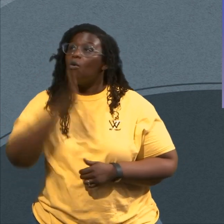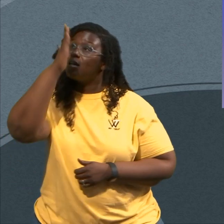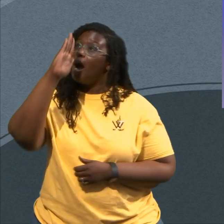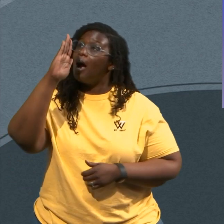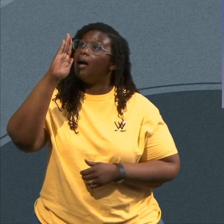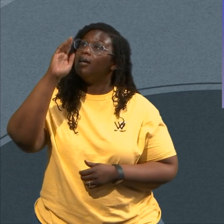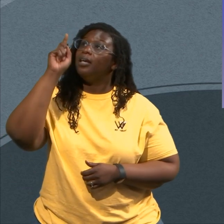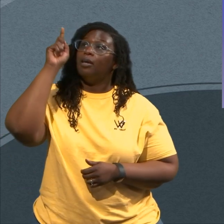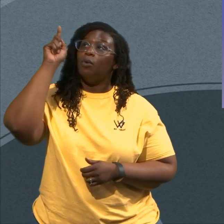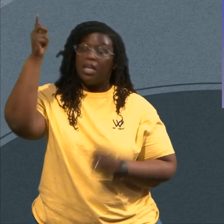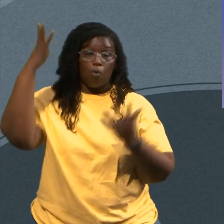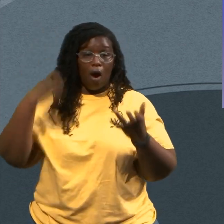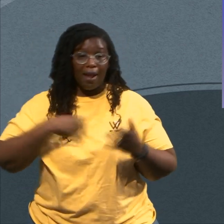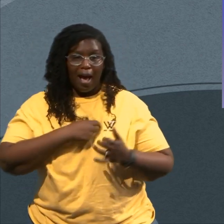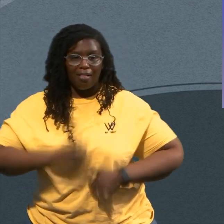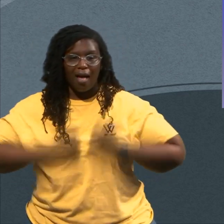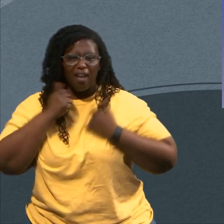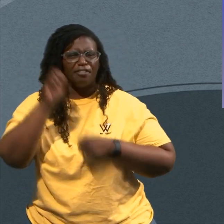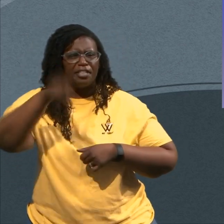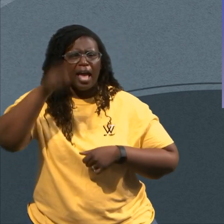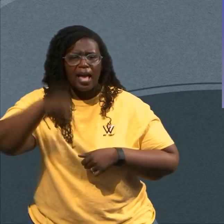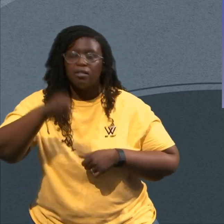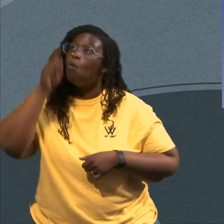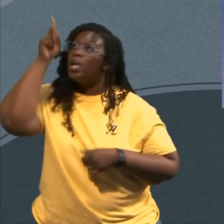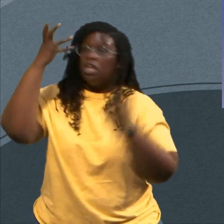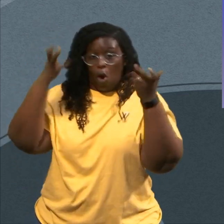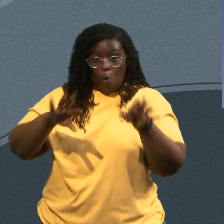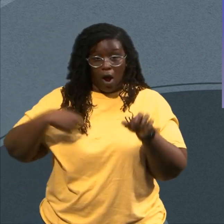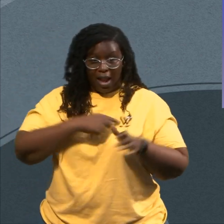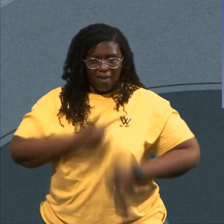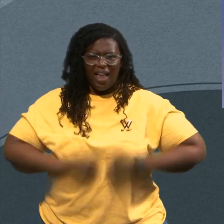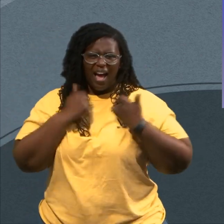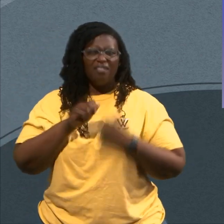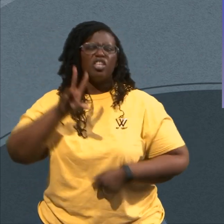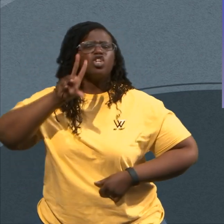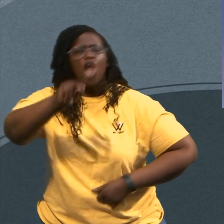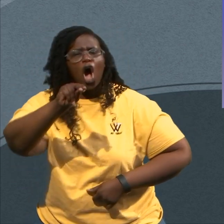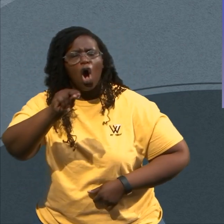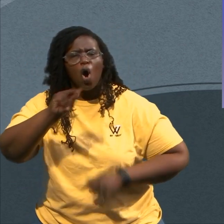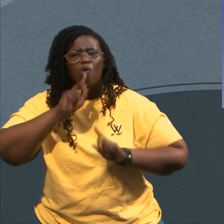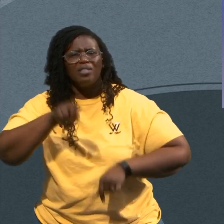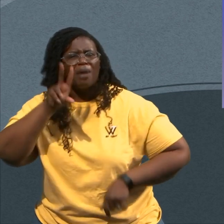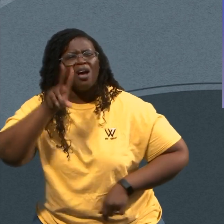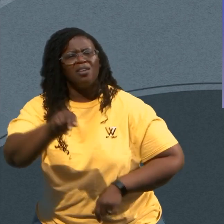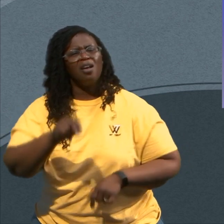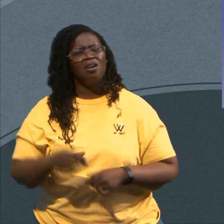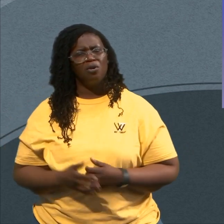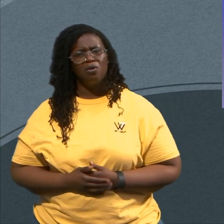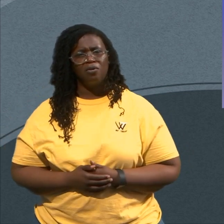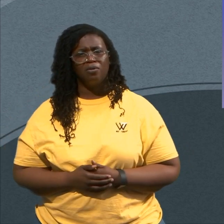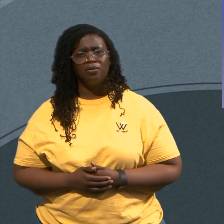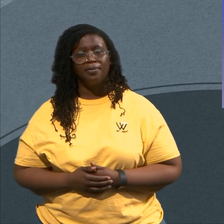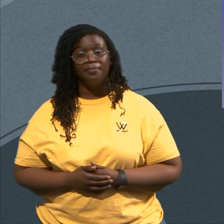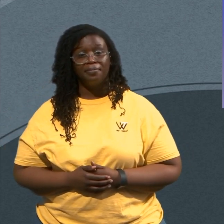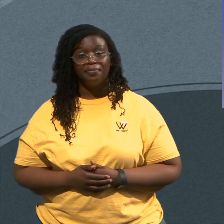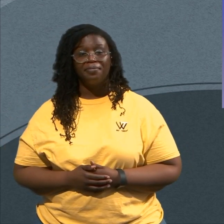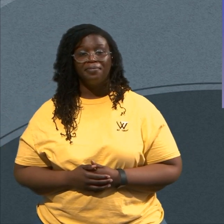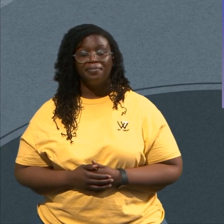Yes To Say No To What God Is Saying No To I'm Done You Know Deal With Your